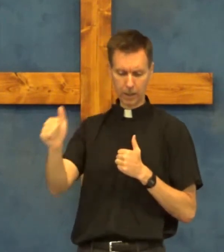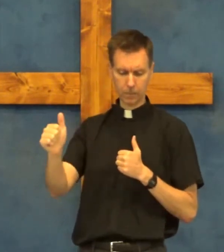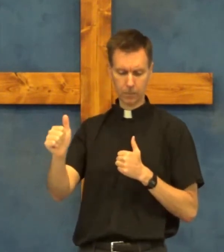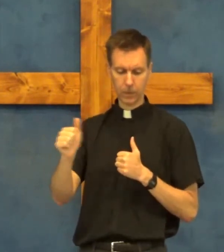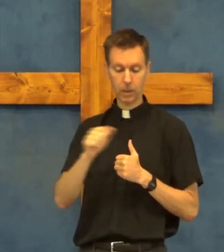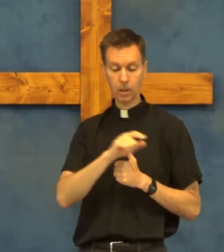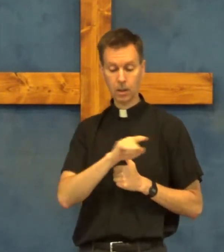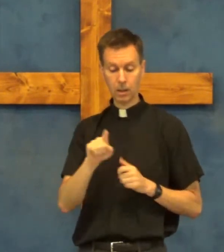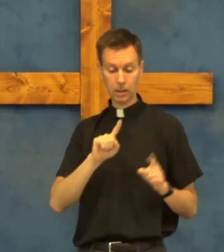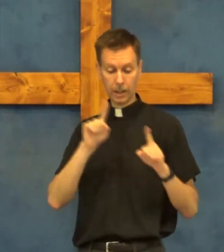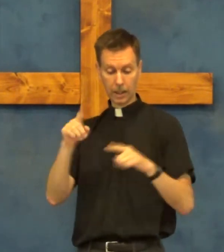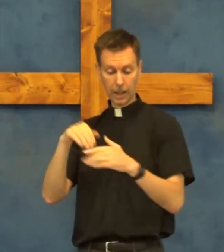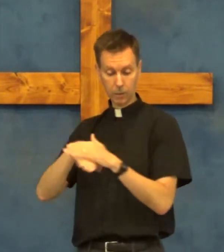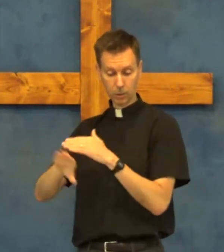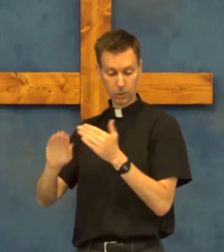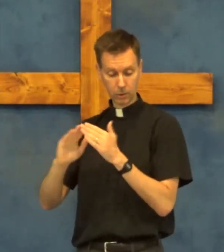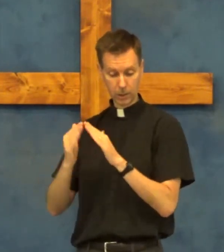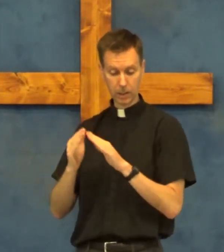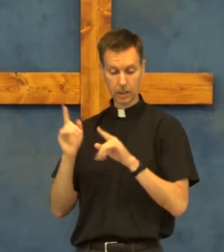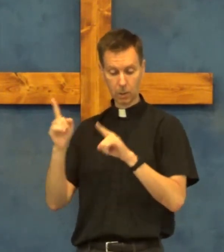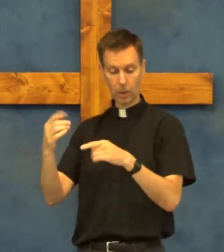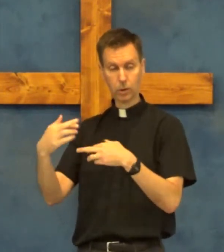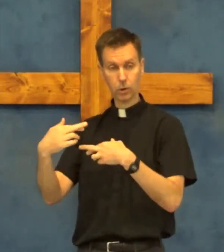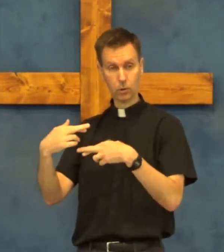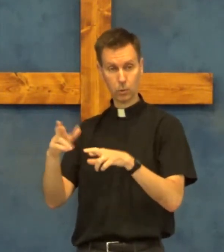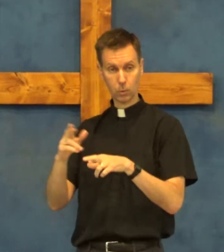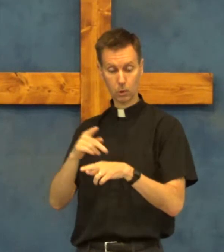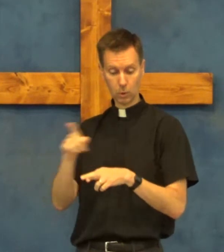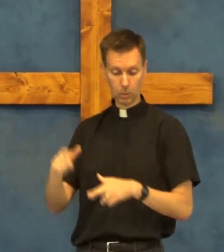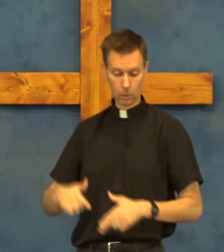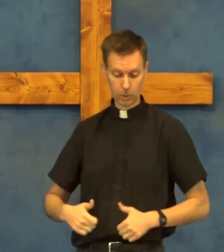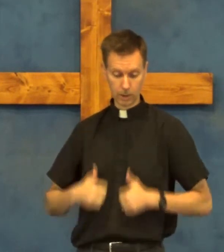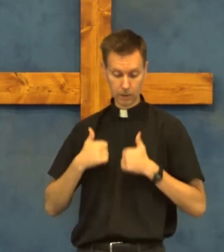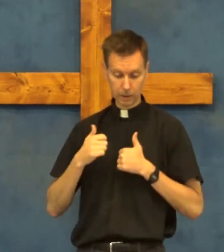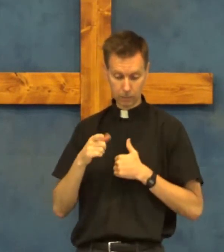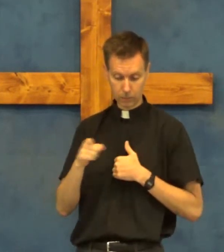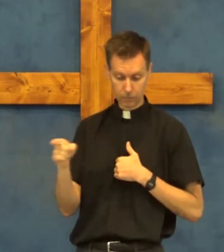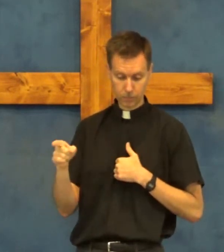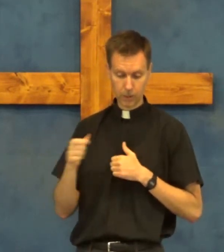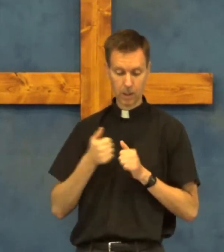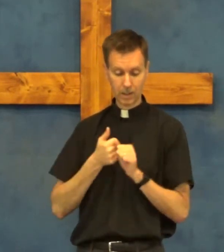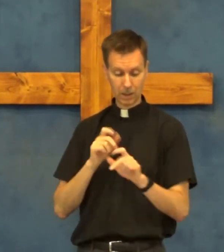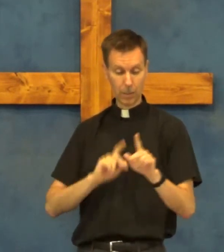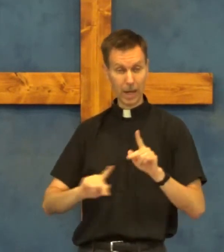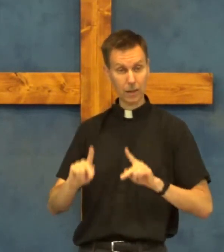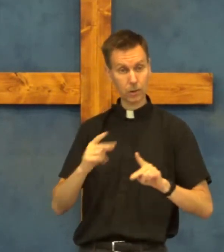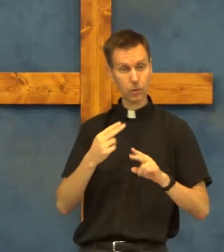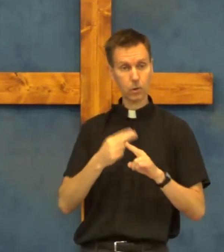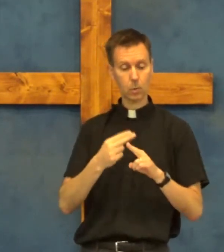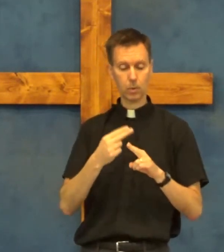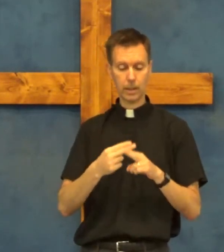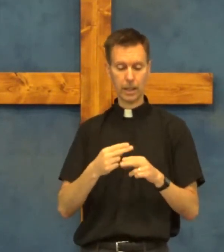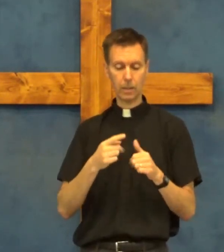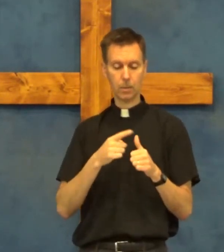they entered the city and went to the room where they lived the apostles were named